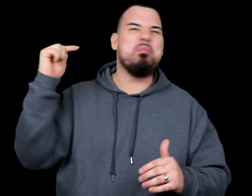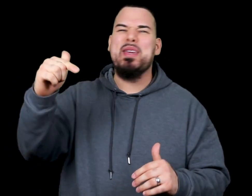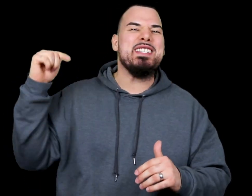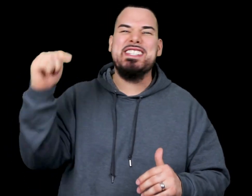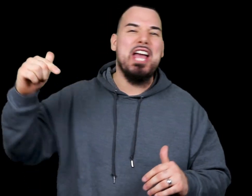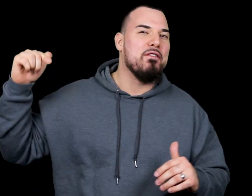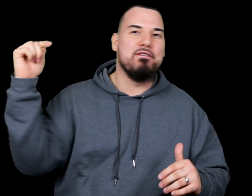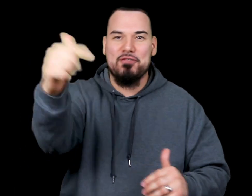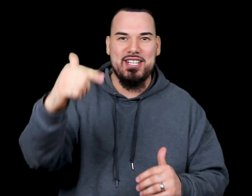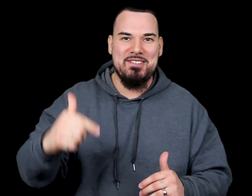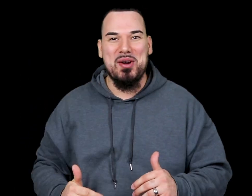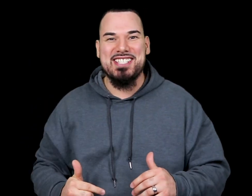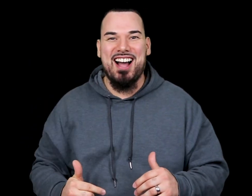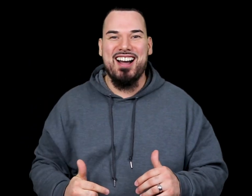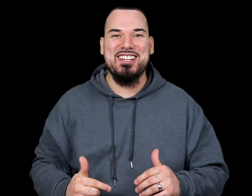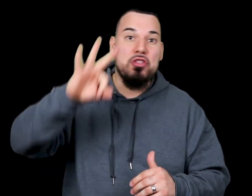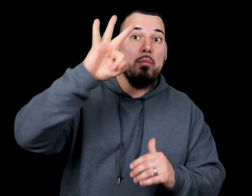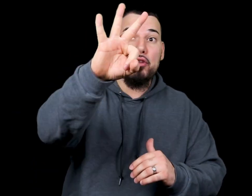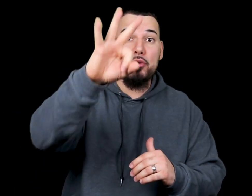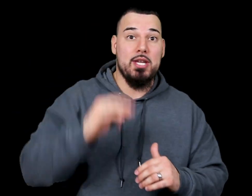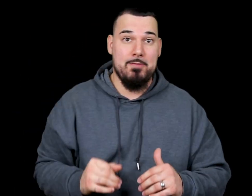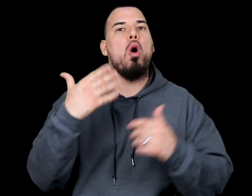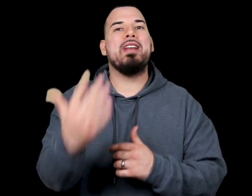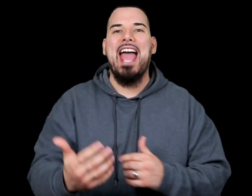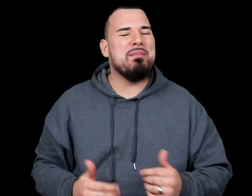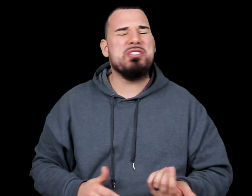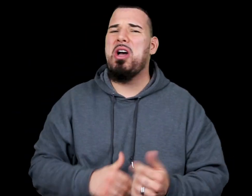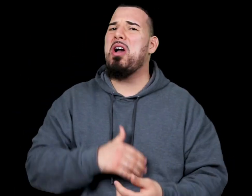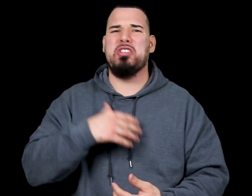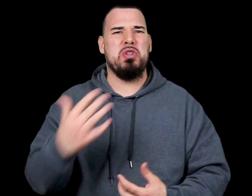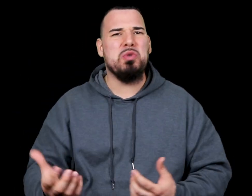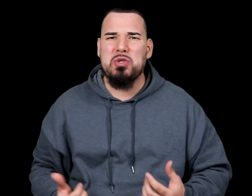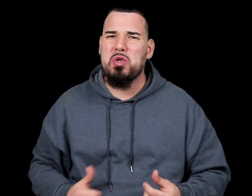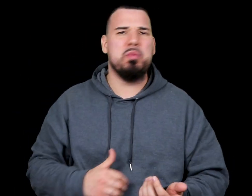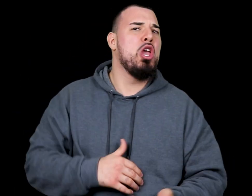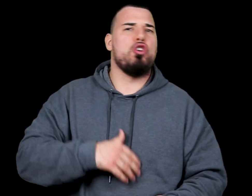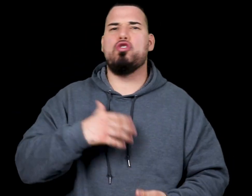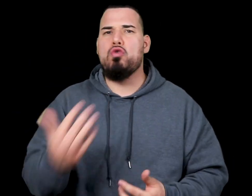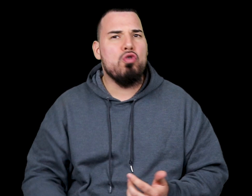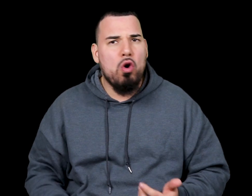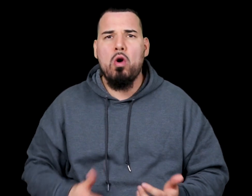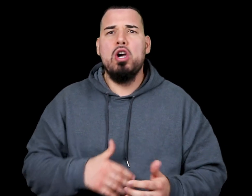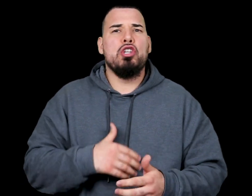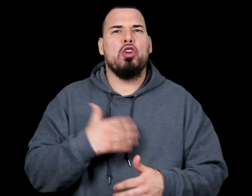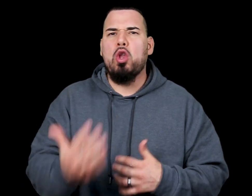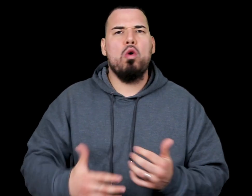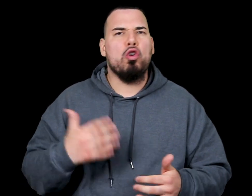be set free. God. Number three, go on Amazon, YouTube, Google, your local